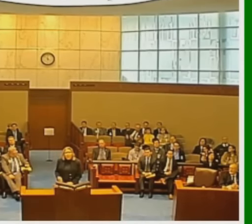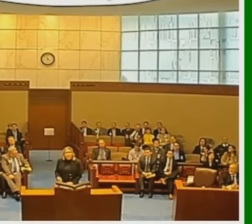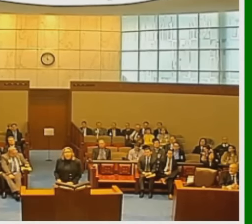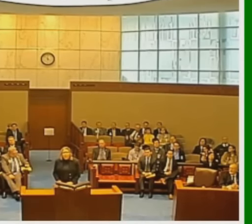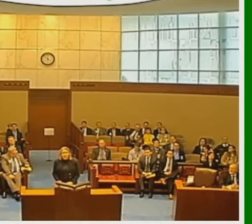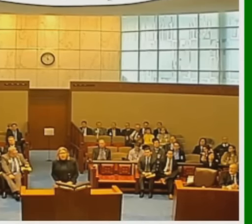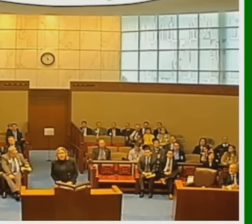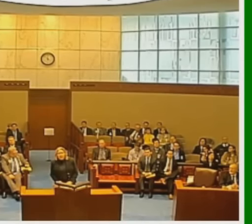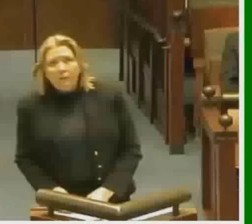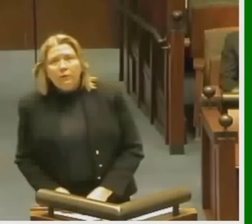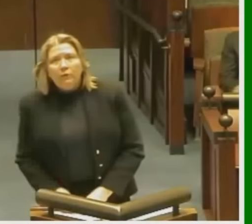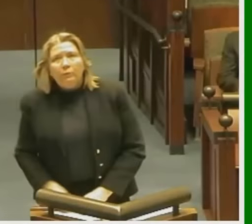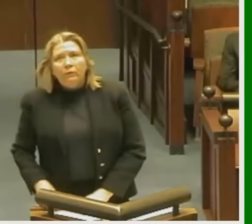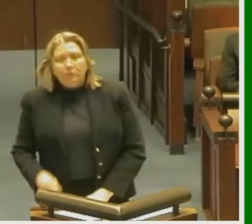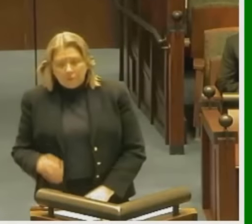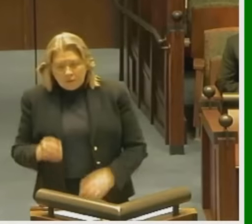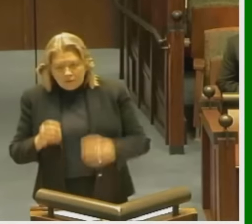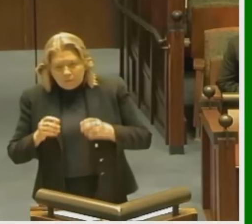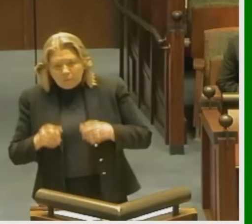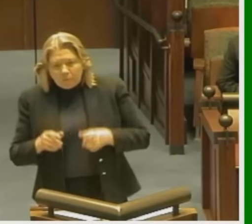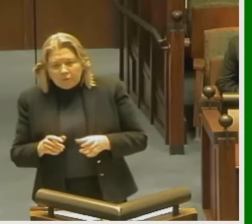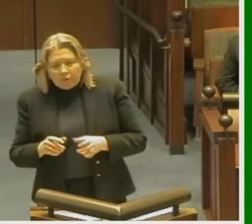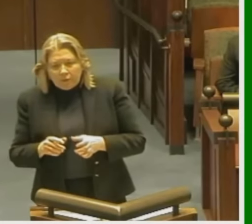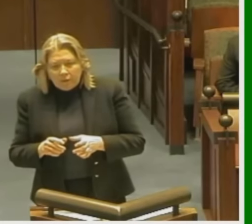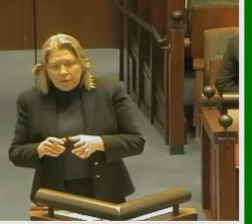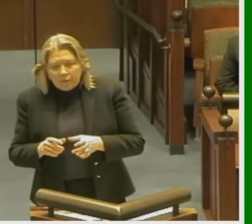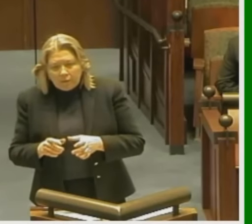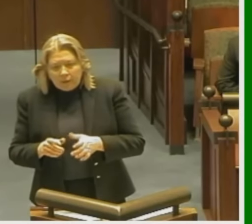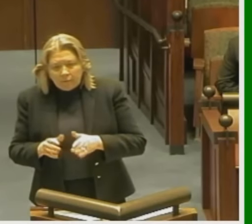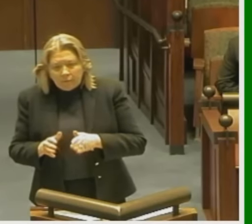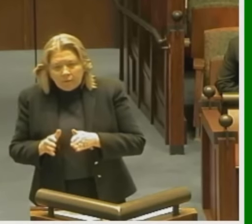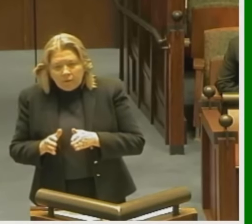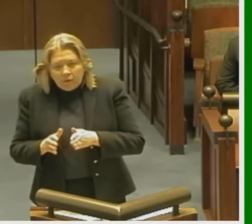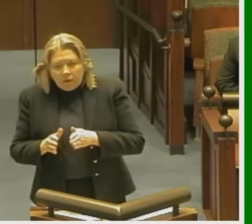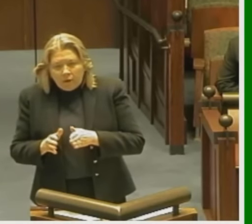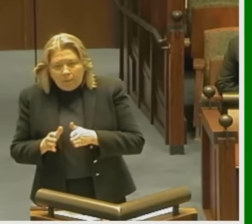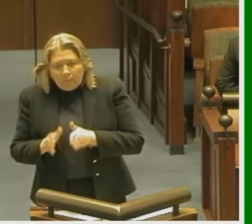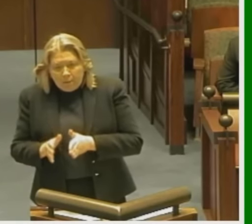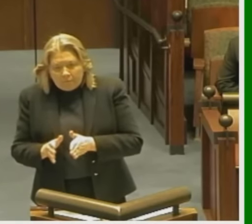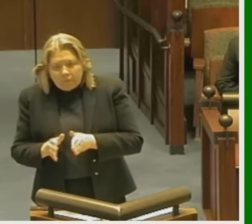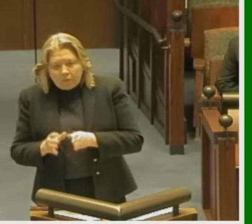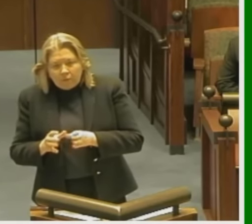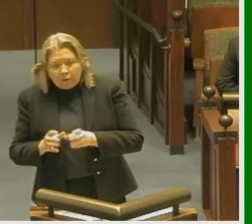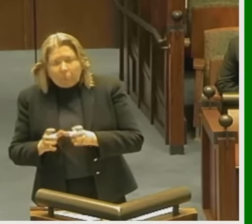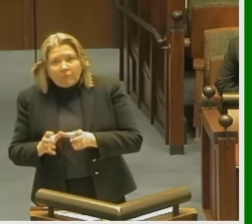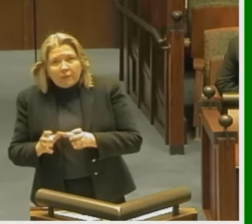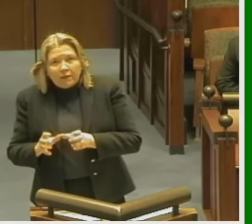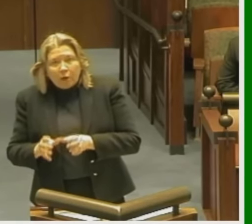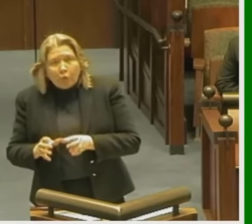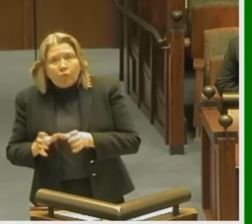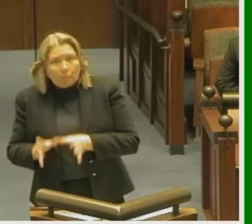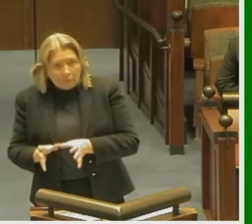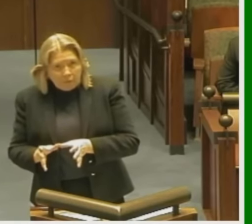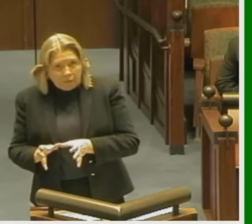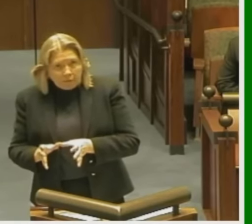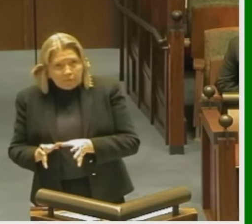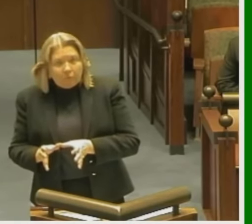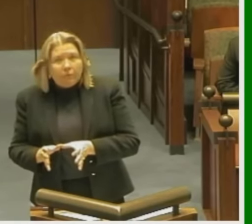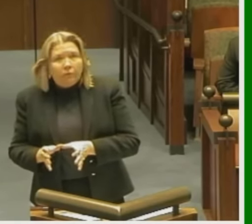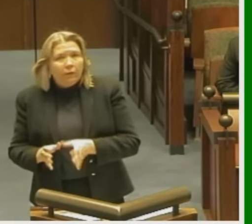Your Honor, the state's position, our position is that the benefits that are provided under the PERS Act, which as